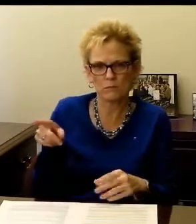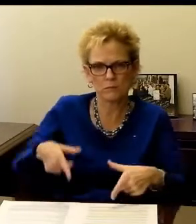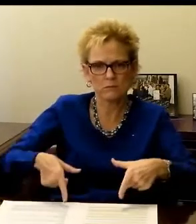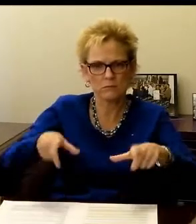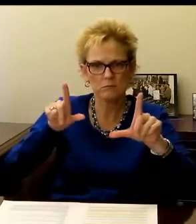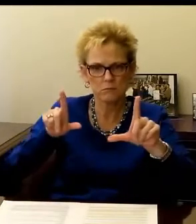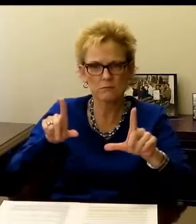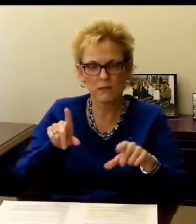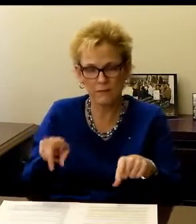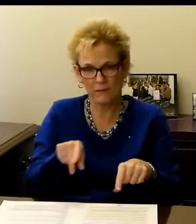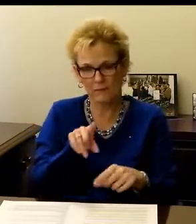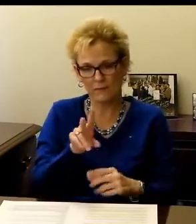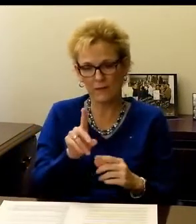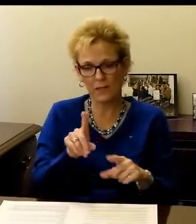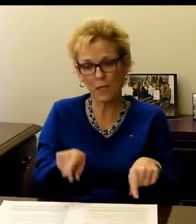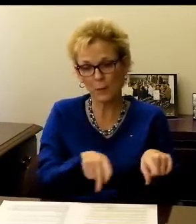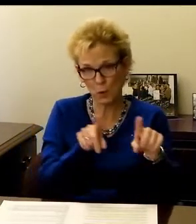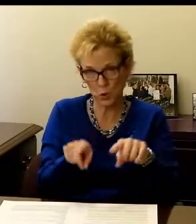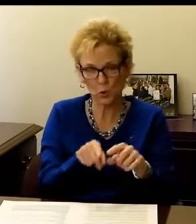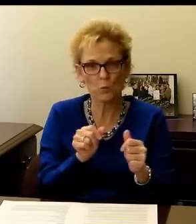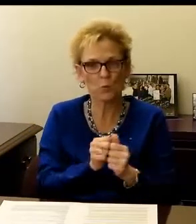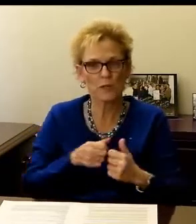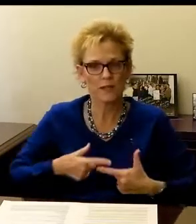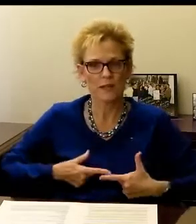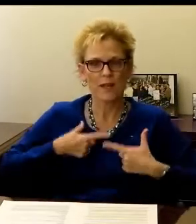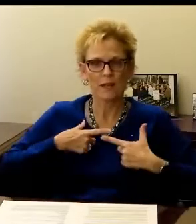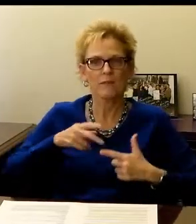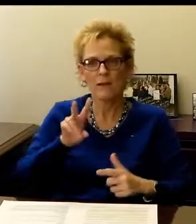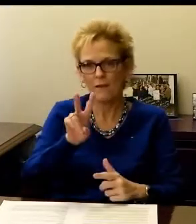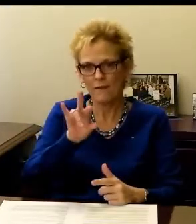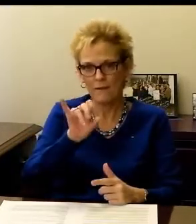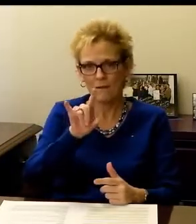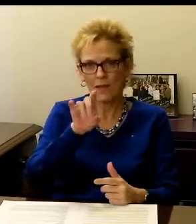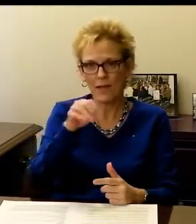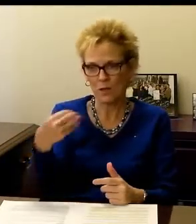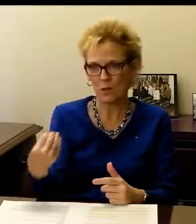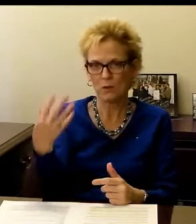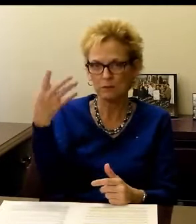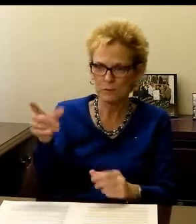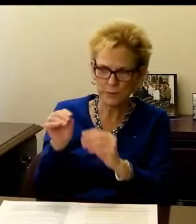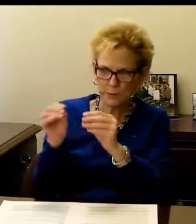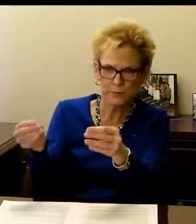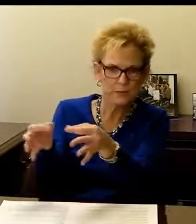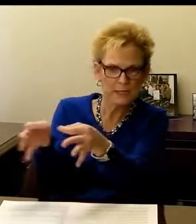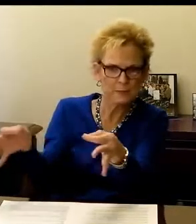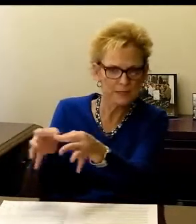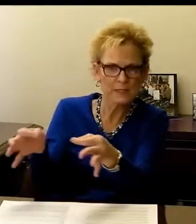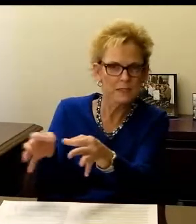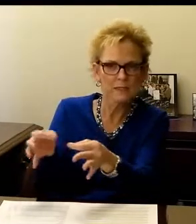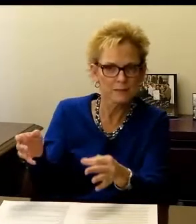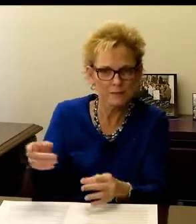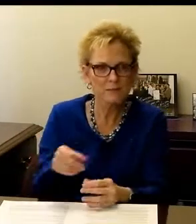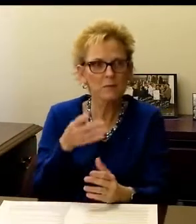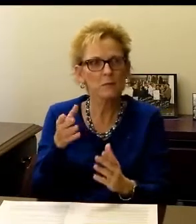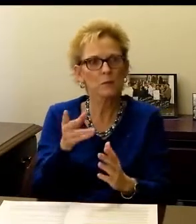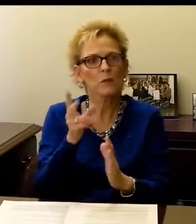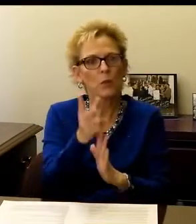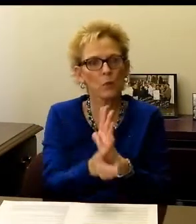We inquired with CNN.com about the lack of captioning on their live videos on their website. There are no captions.